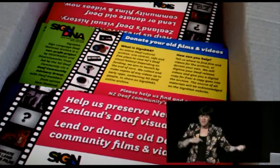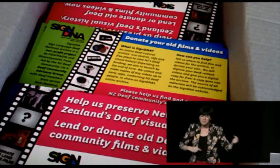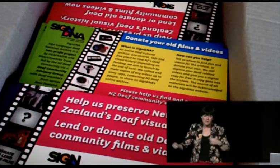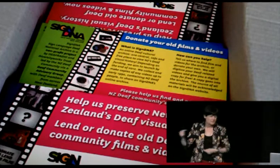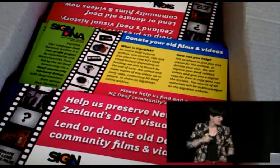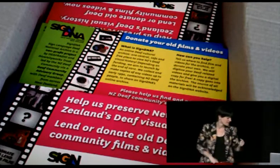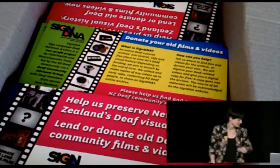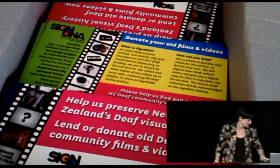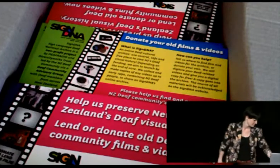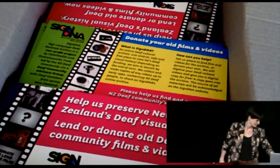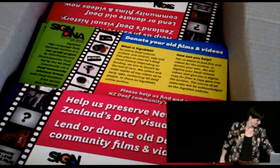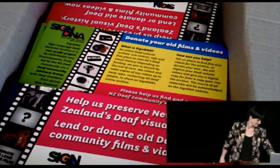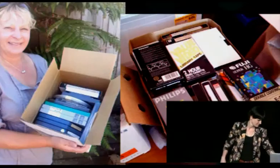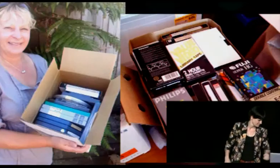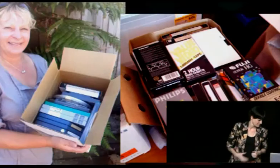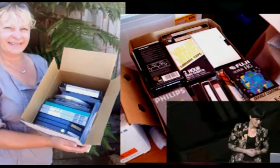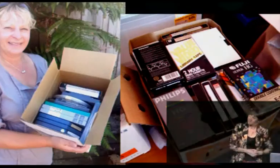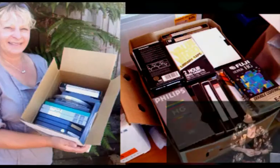meetings and presentations and Twitter and social media.